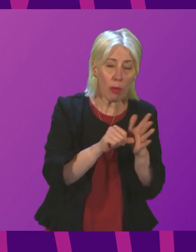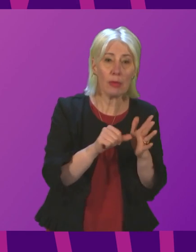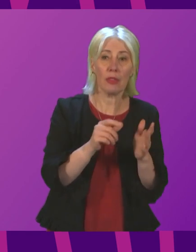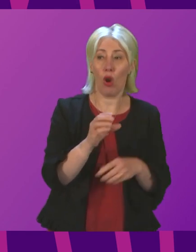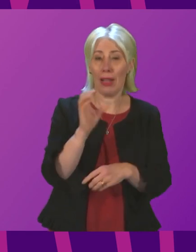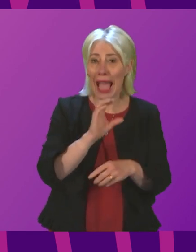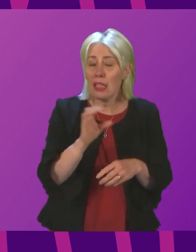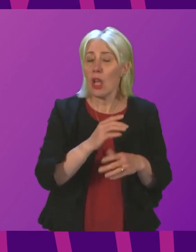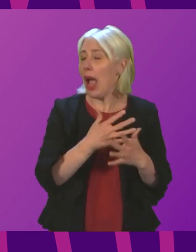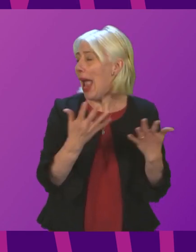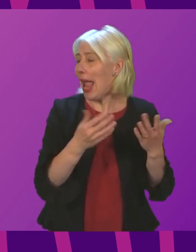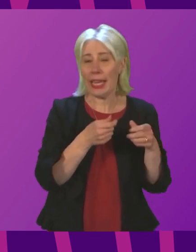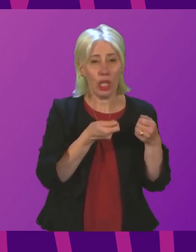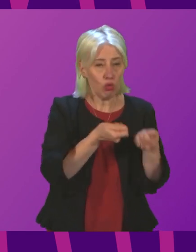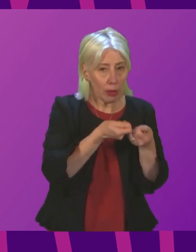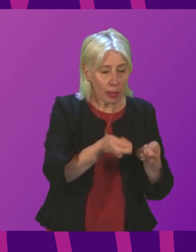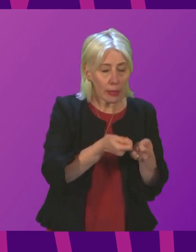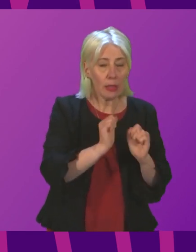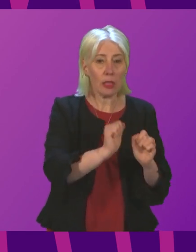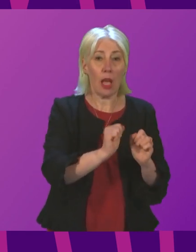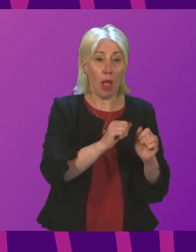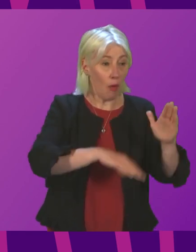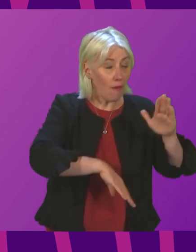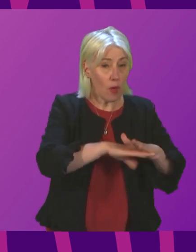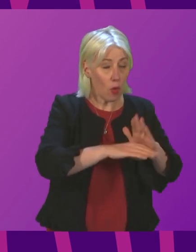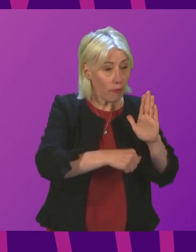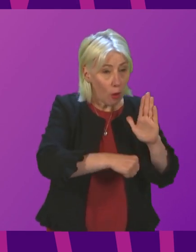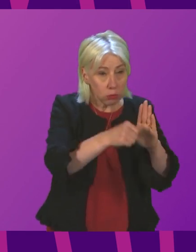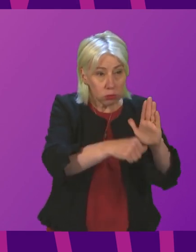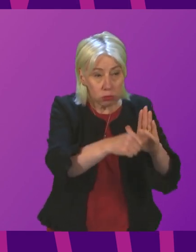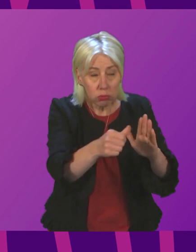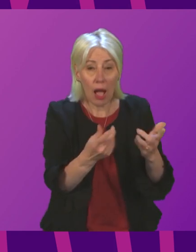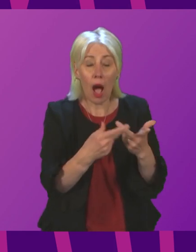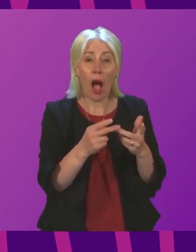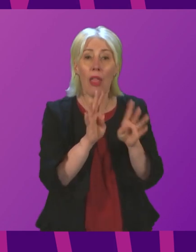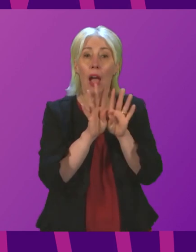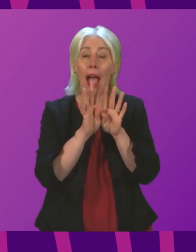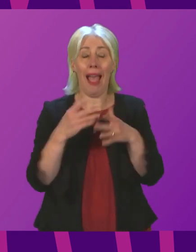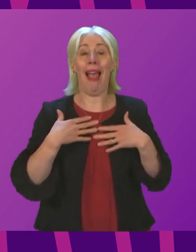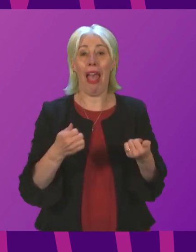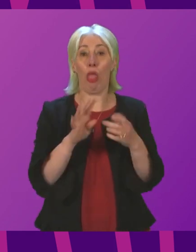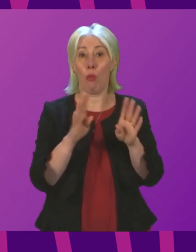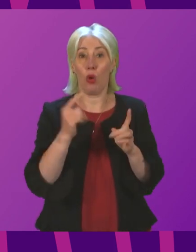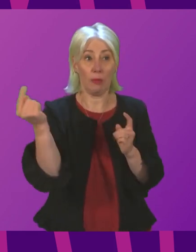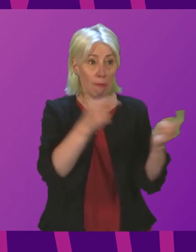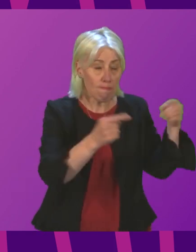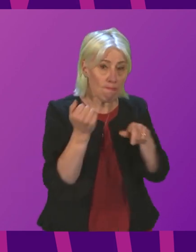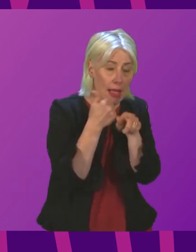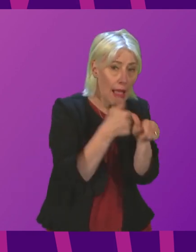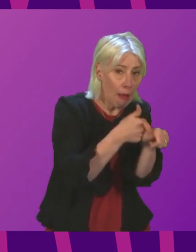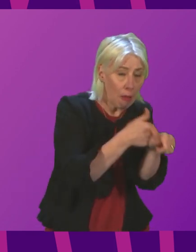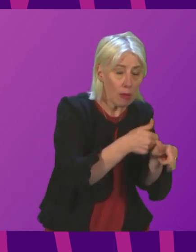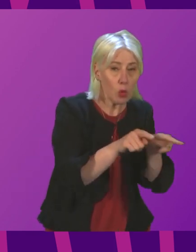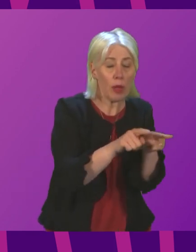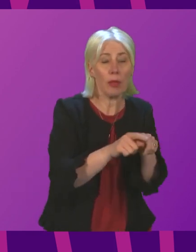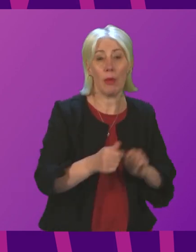treatment. The board is maximising theatre capacity and support from other boards to provide greater access for patients. We expect and are